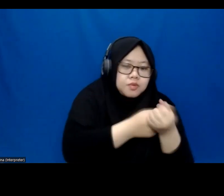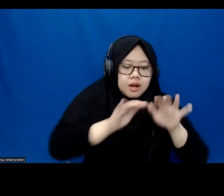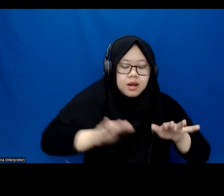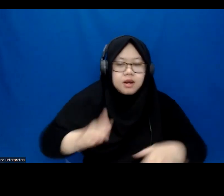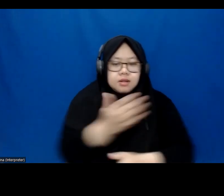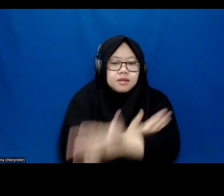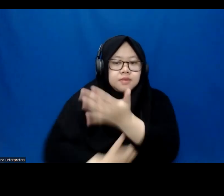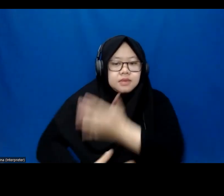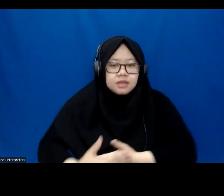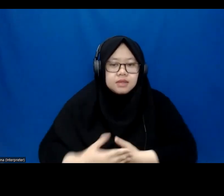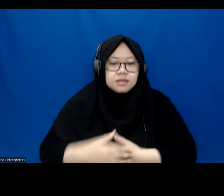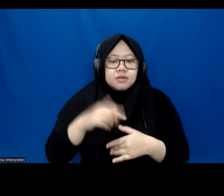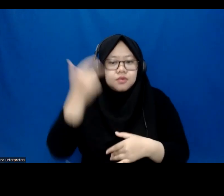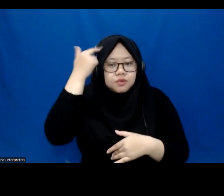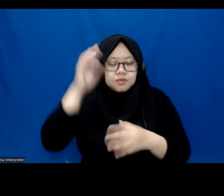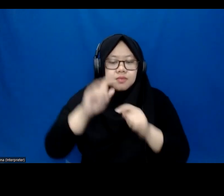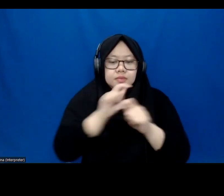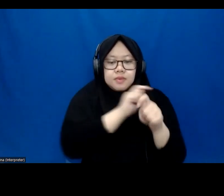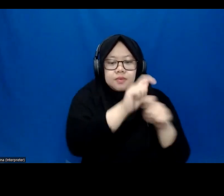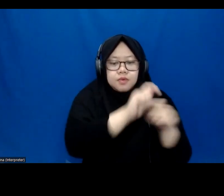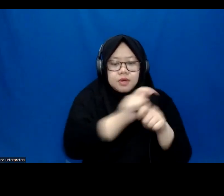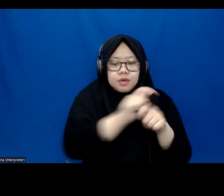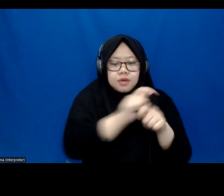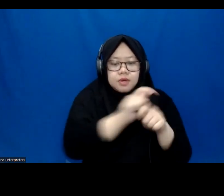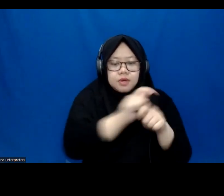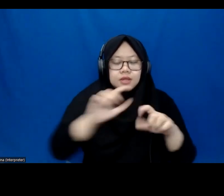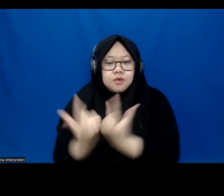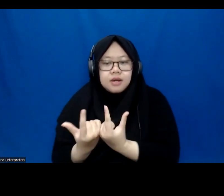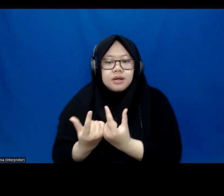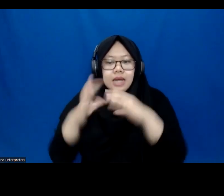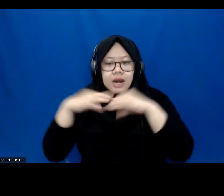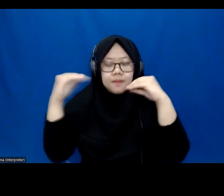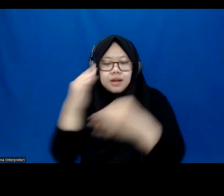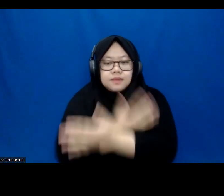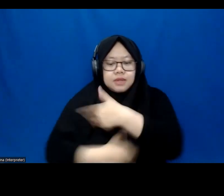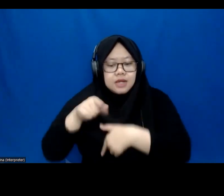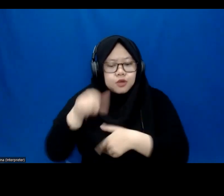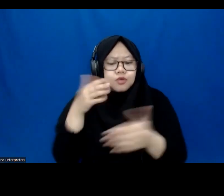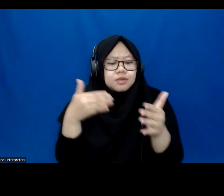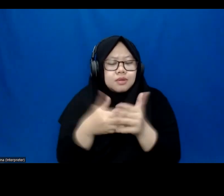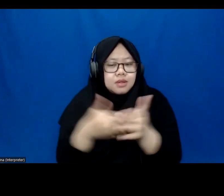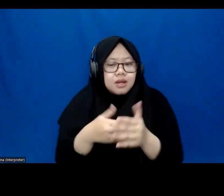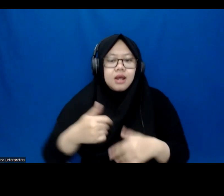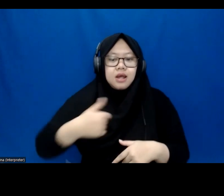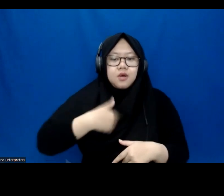digital learning environment that we see as a barrier. And so I'd like to highlight five